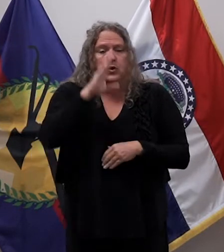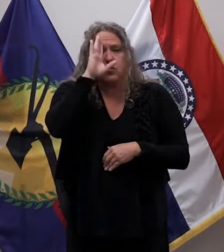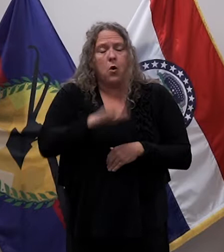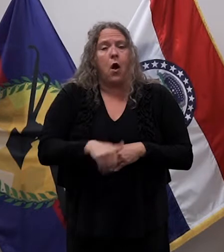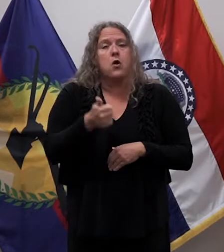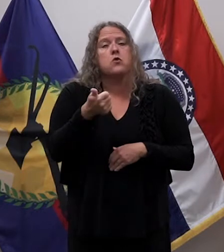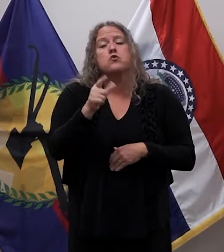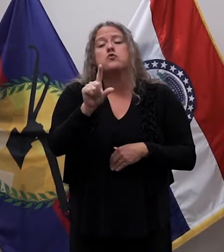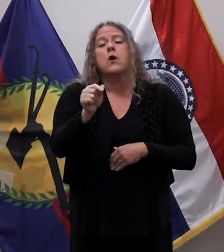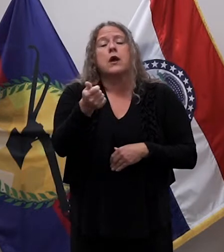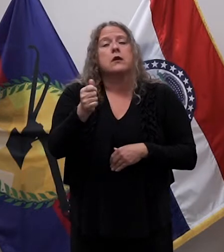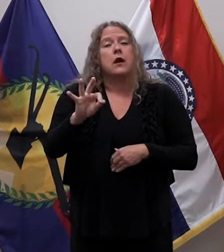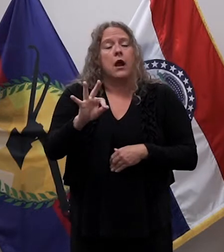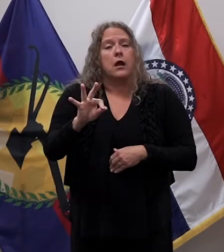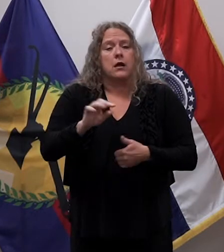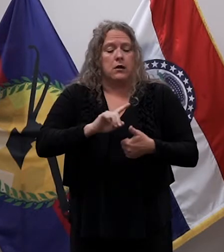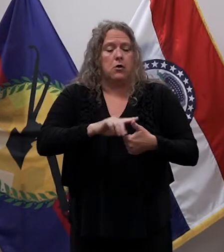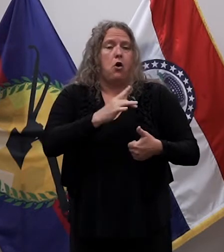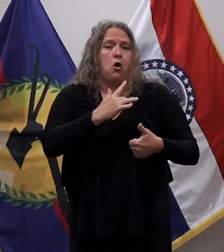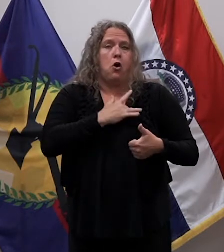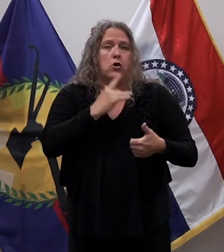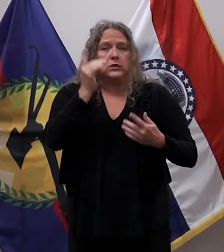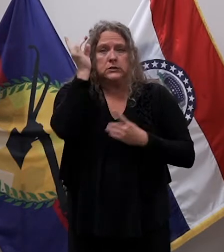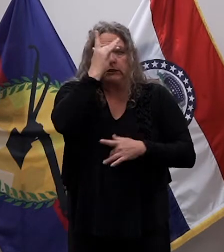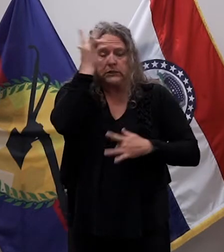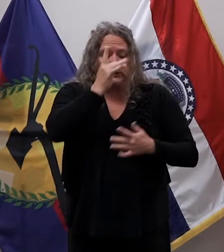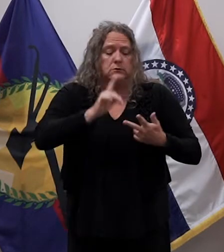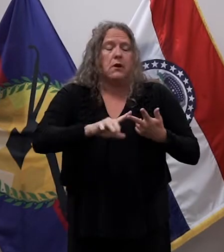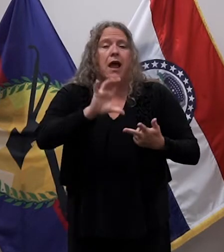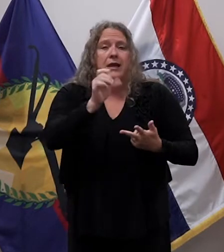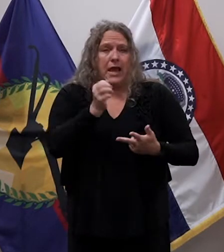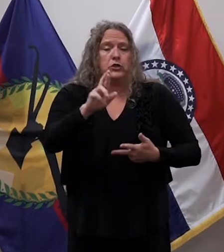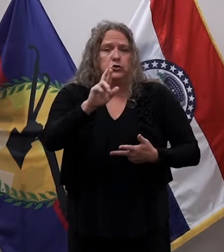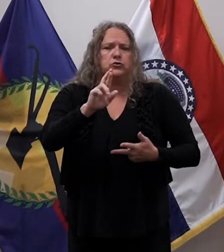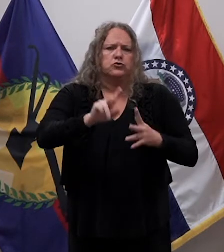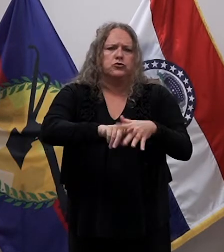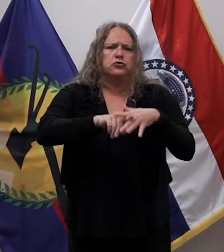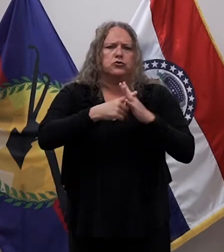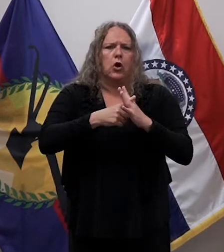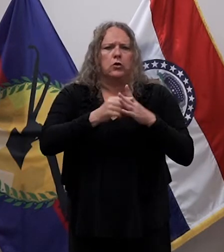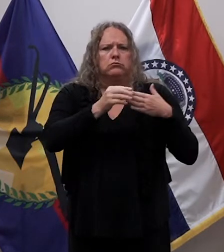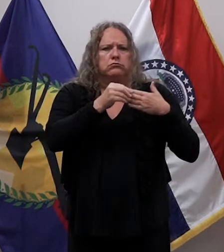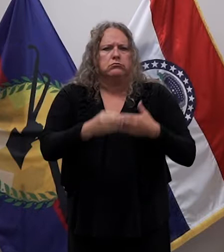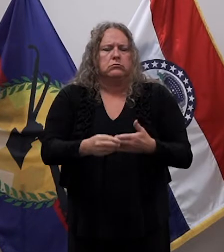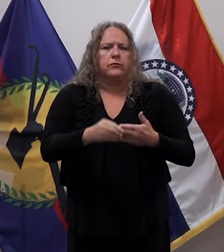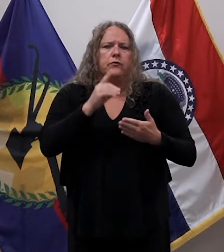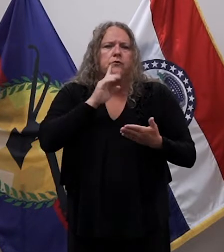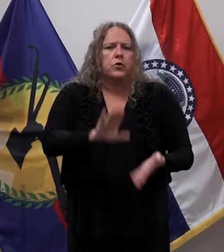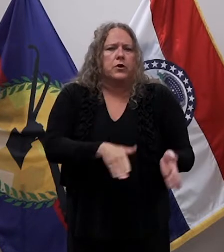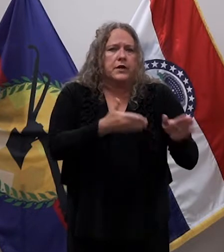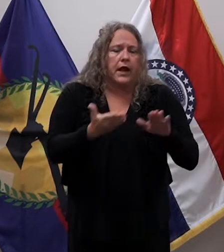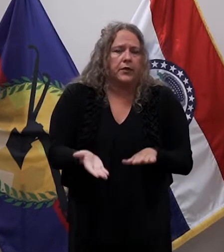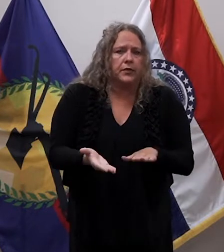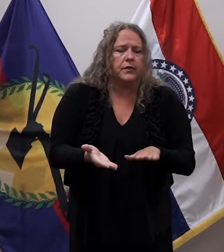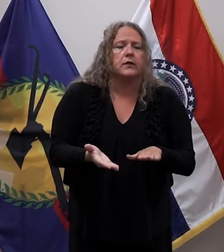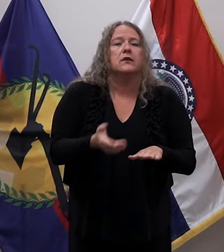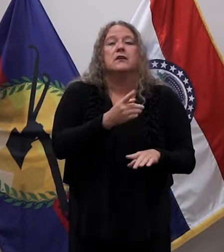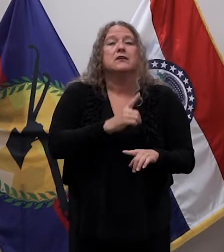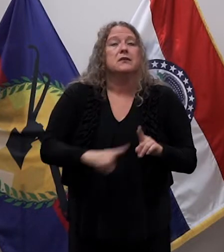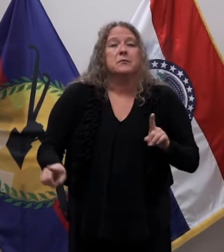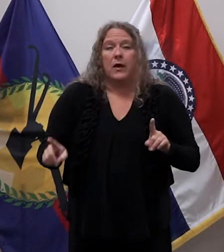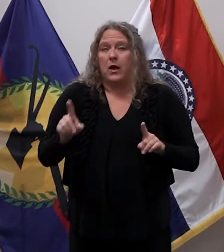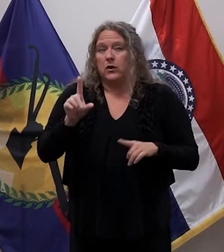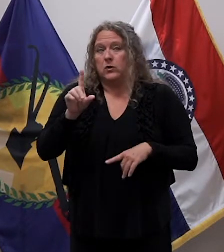disease and cancer were the leading causes of death last year. But unlike 2019, COVID-19 dealt a devastating